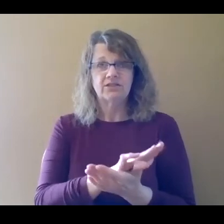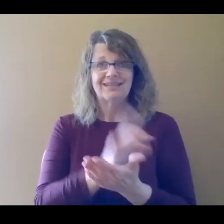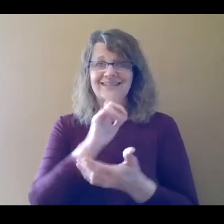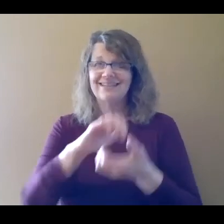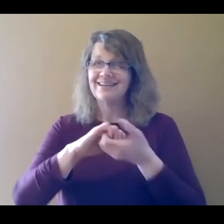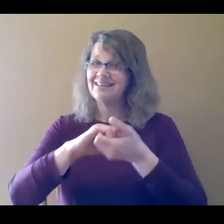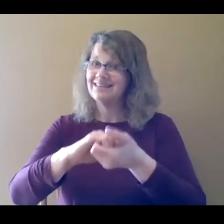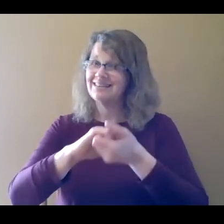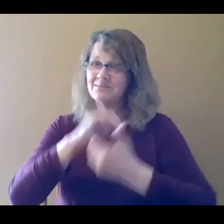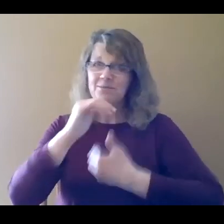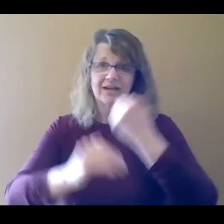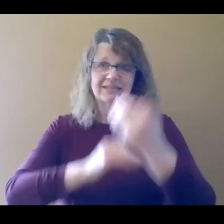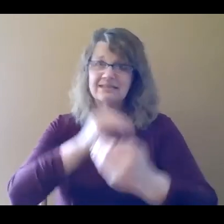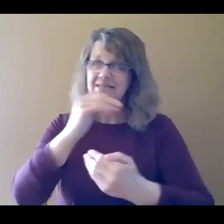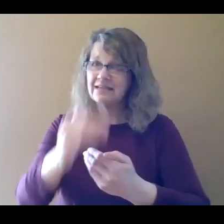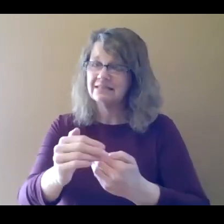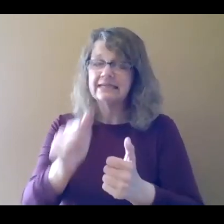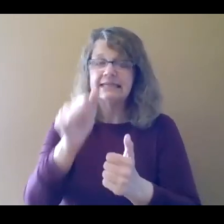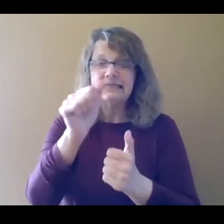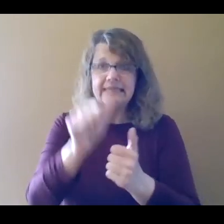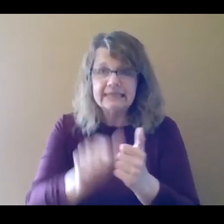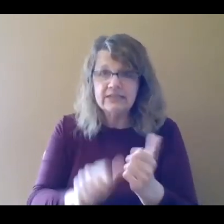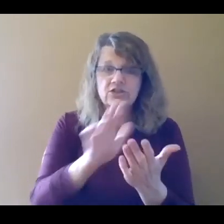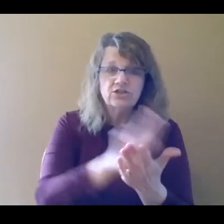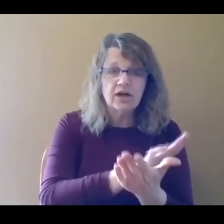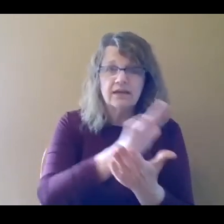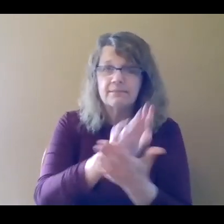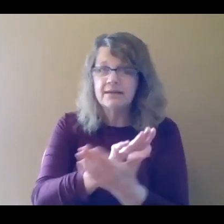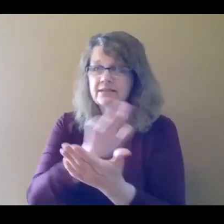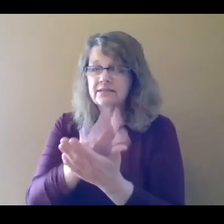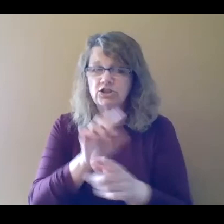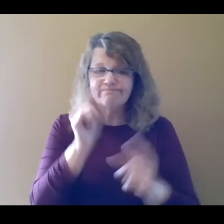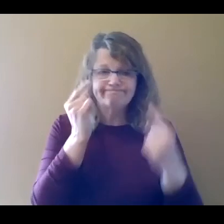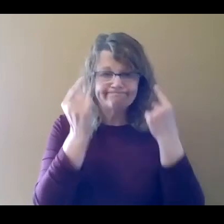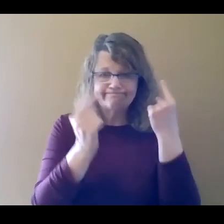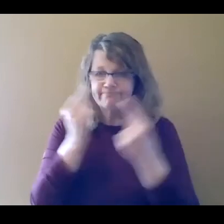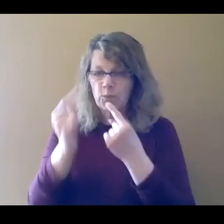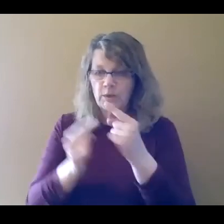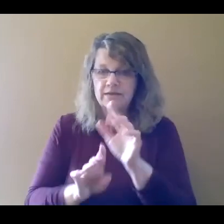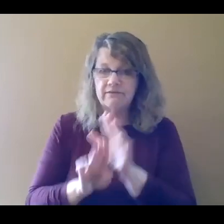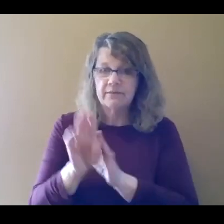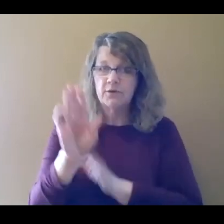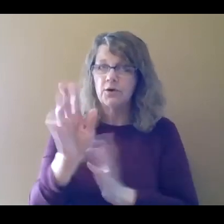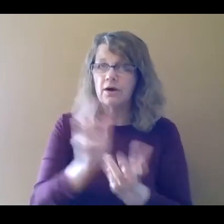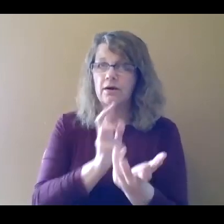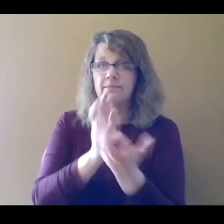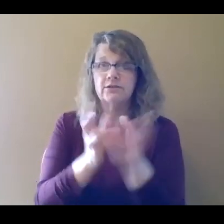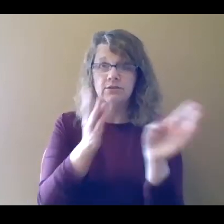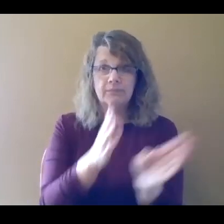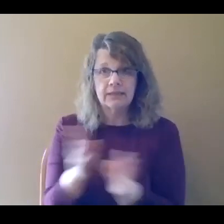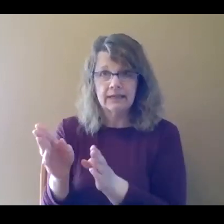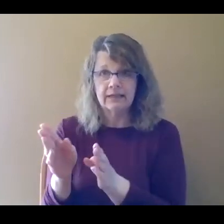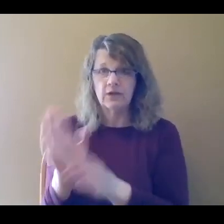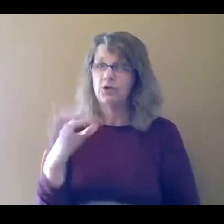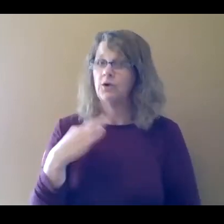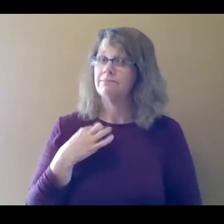process and each piece of documentation is considered when developing your accommodation plan. Your eligibility